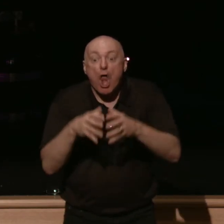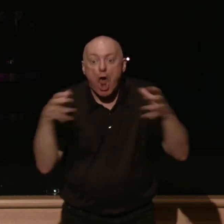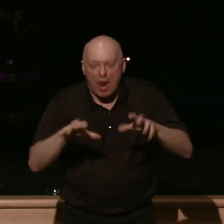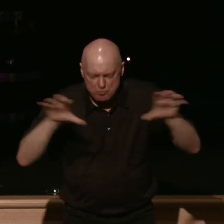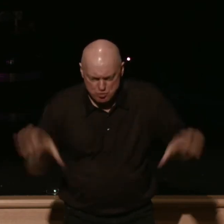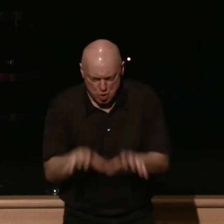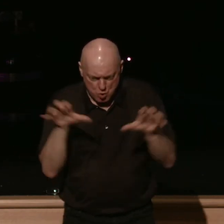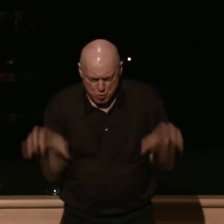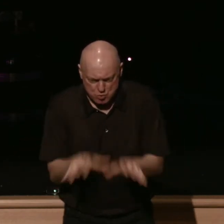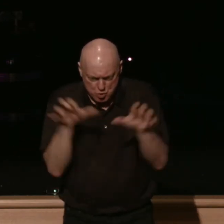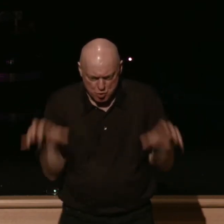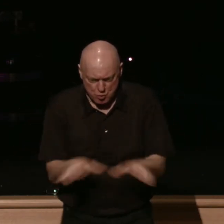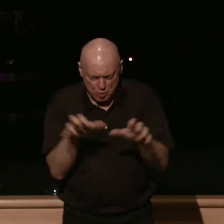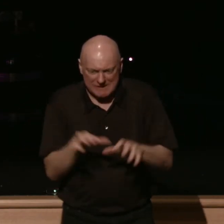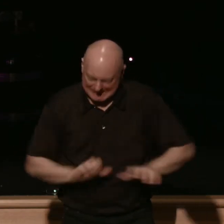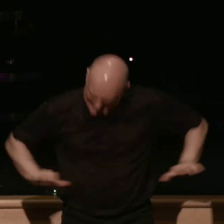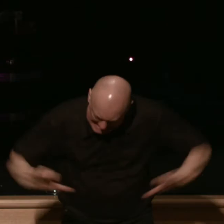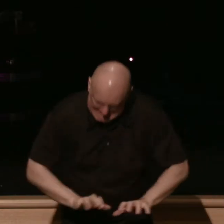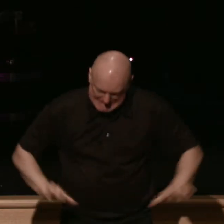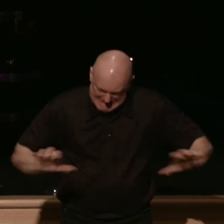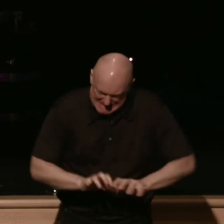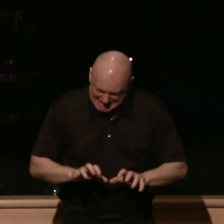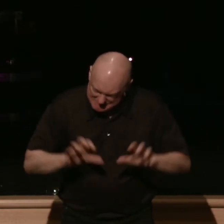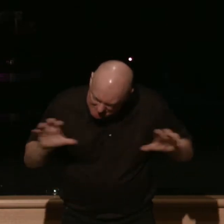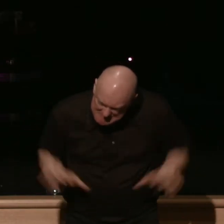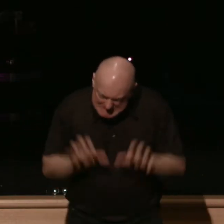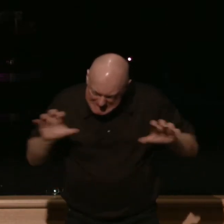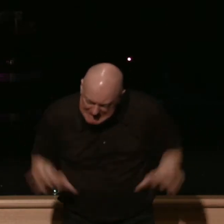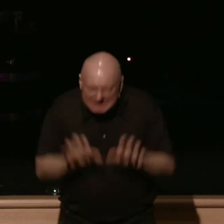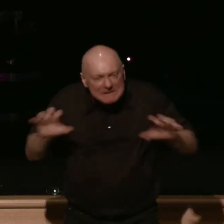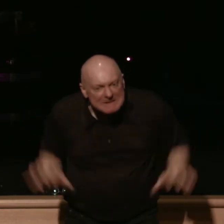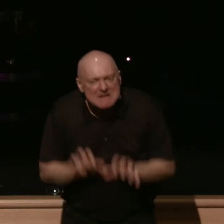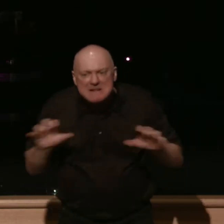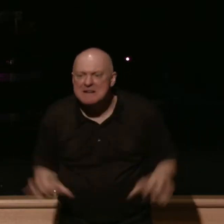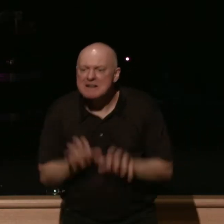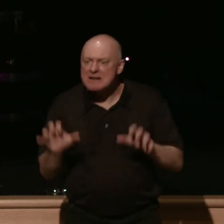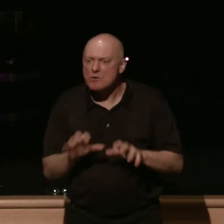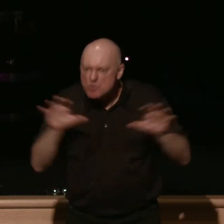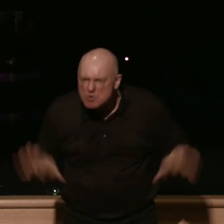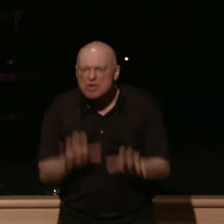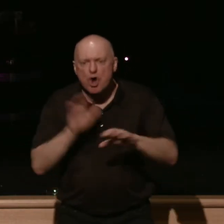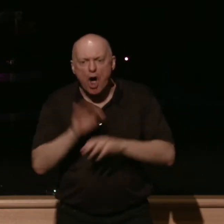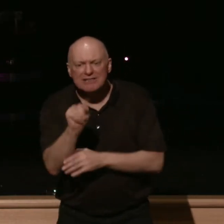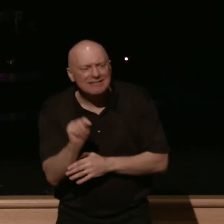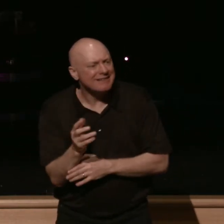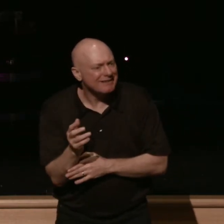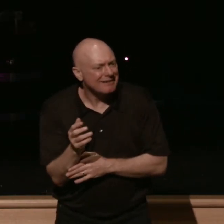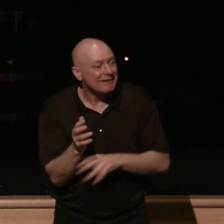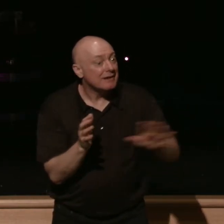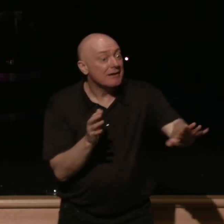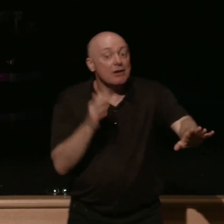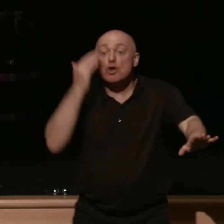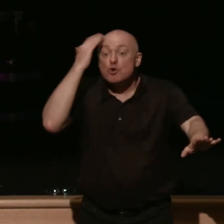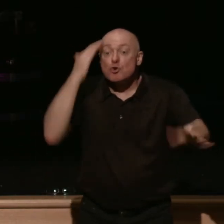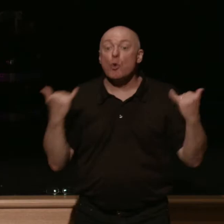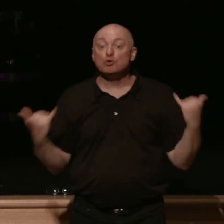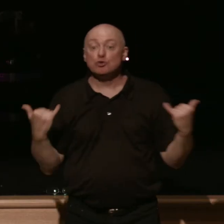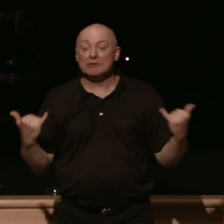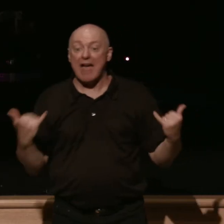elbow grease getting rough with it working on it you know our modern uh laundry we don't